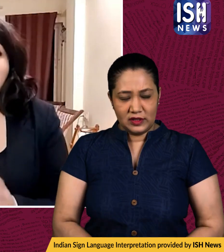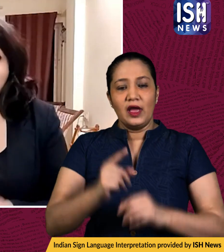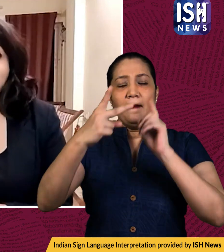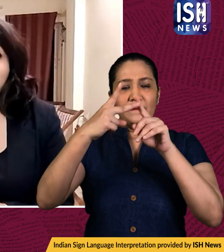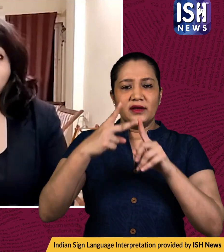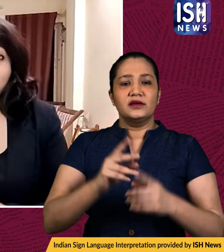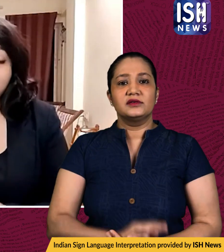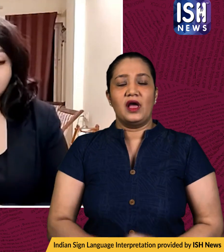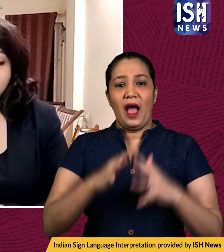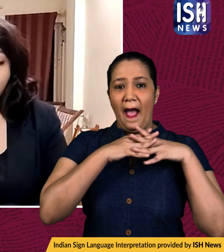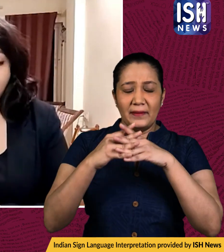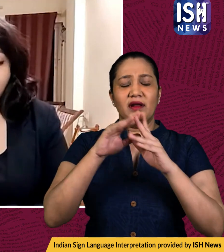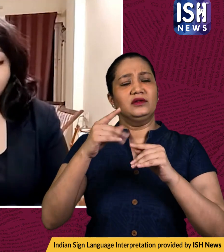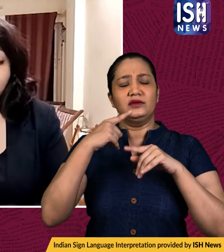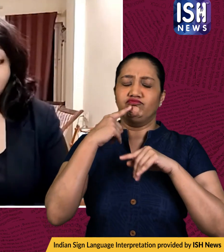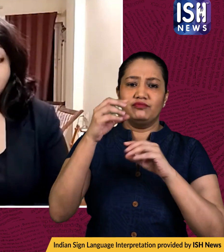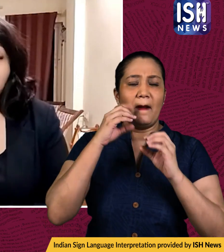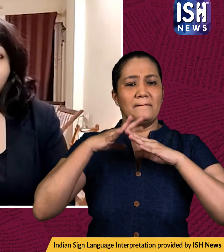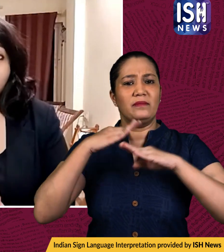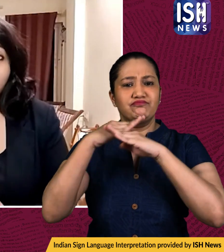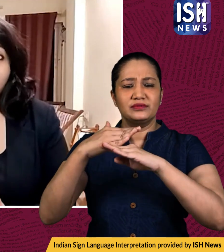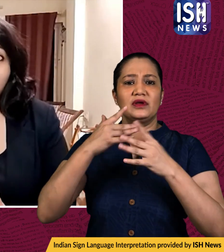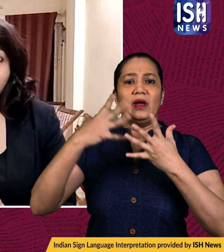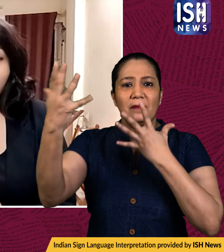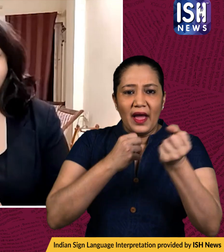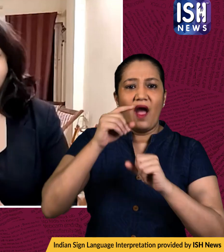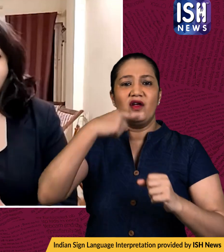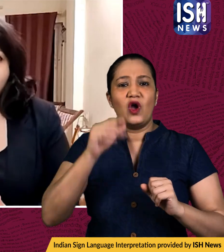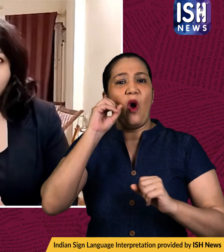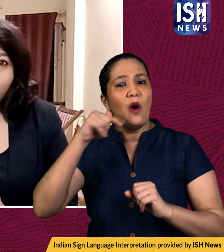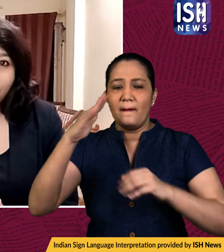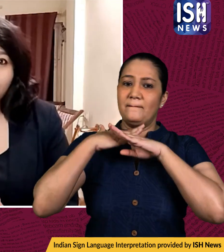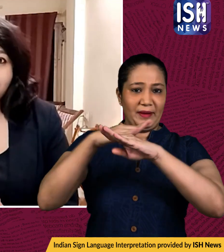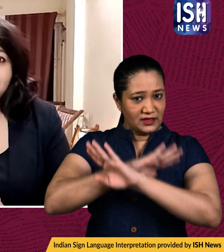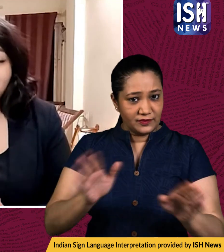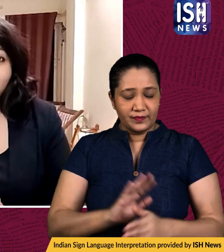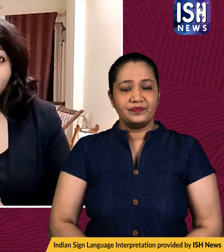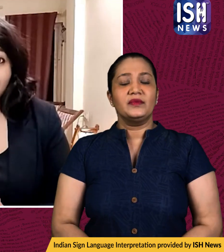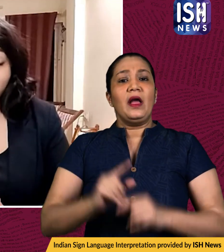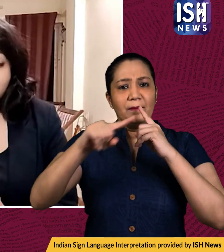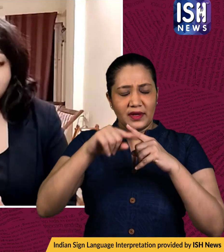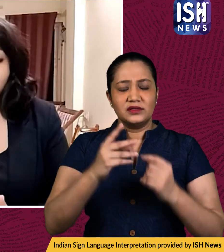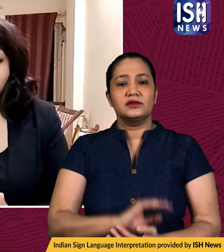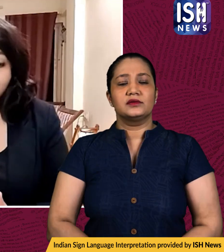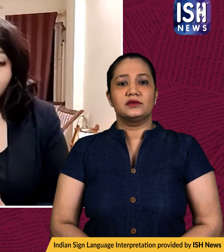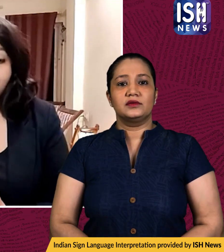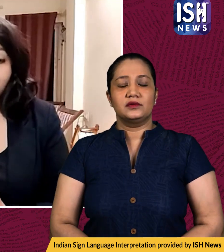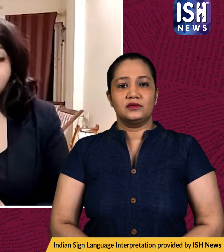and the fact that u.s has now announced a ban on imports of russian oil we talk about what the impact of that will be we also focus